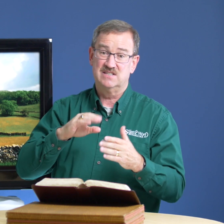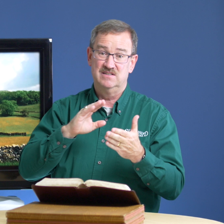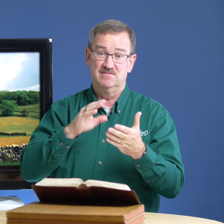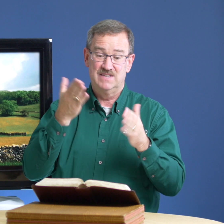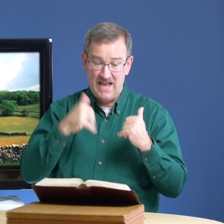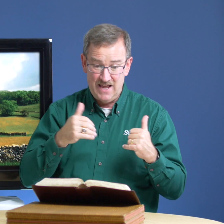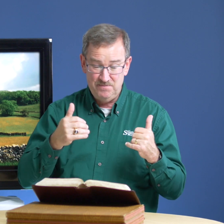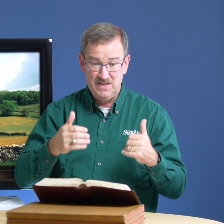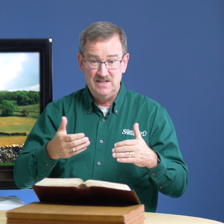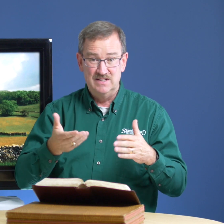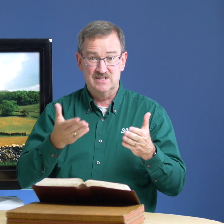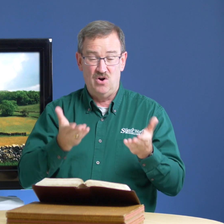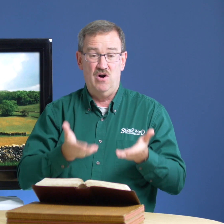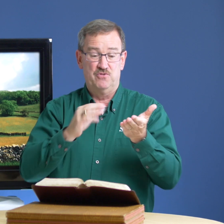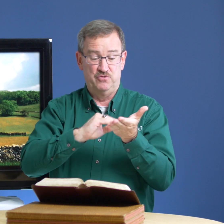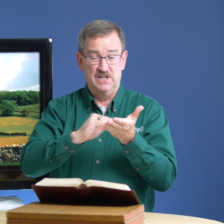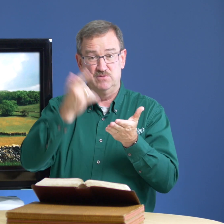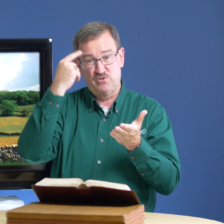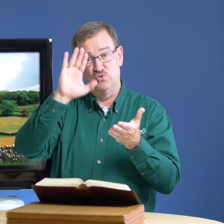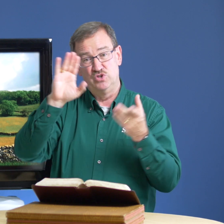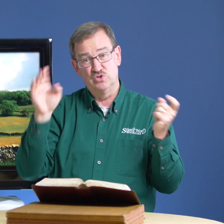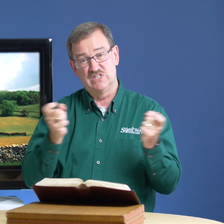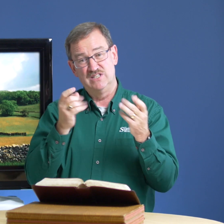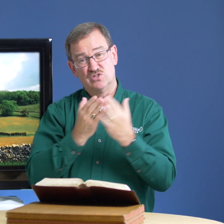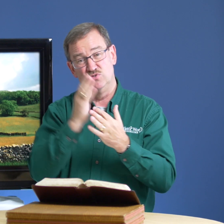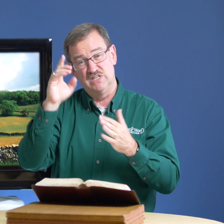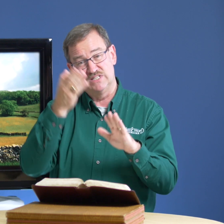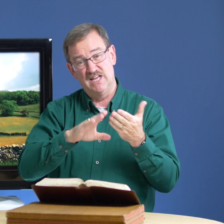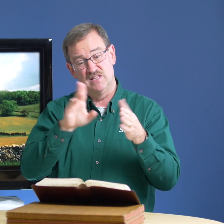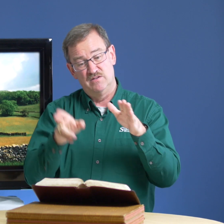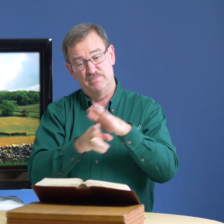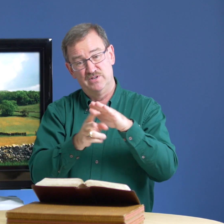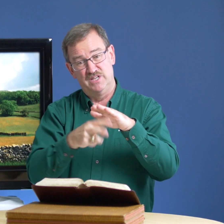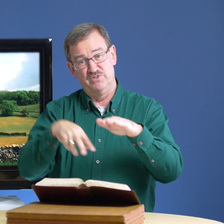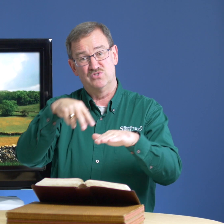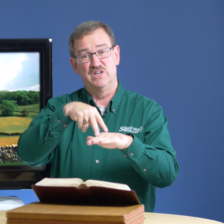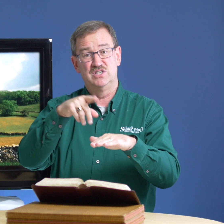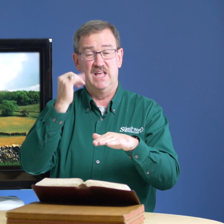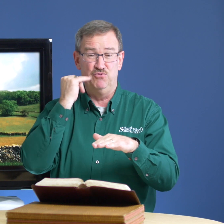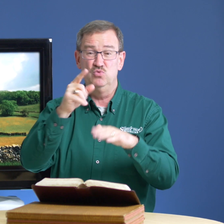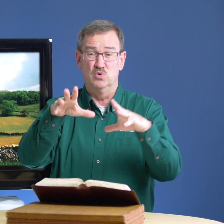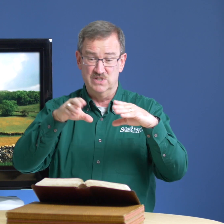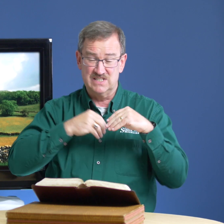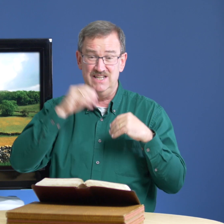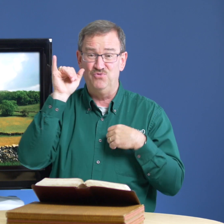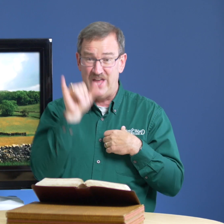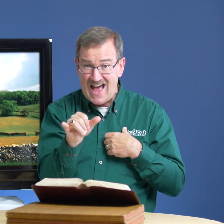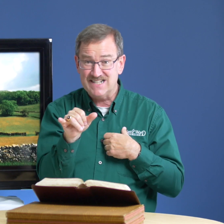came to offer forgiveness for your sins through his death burial and resurrection if you will receive that